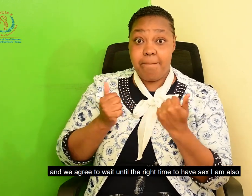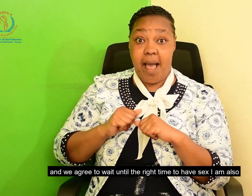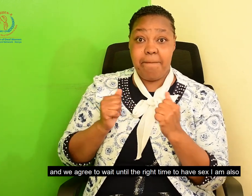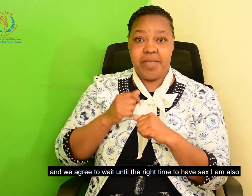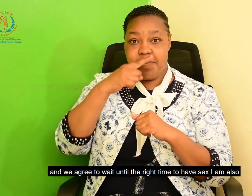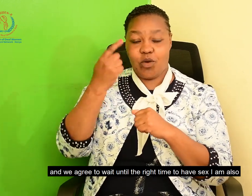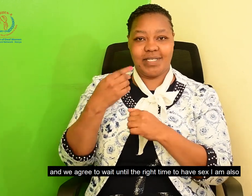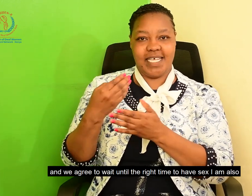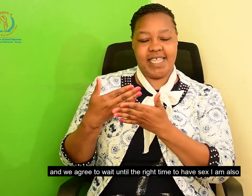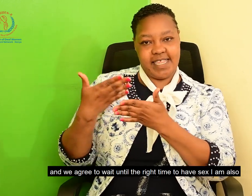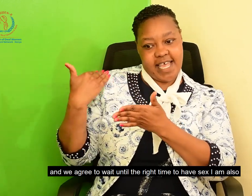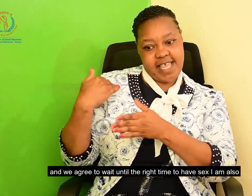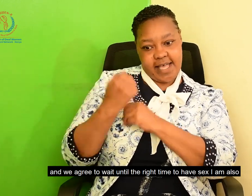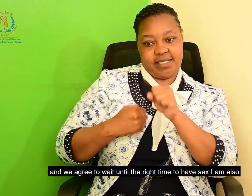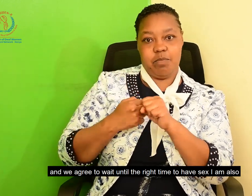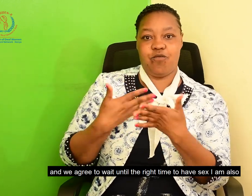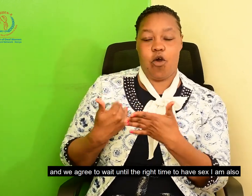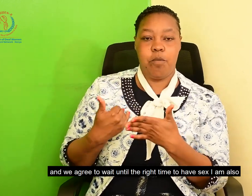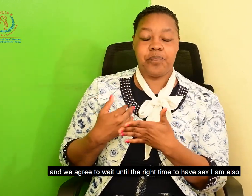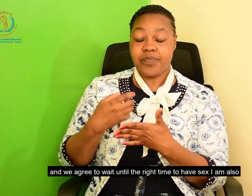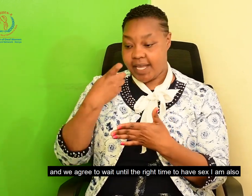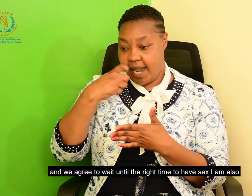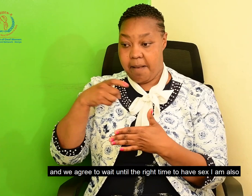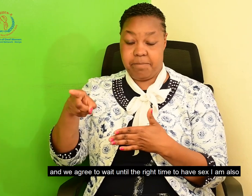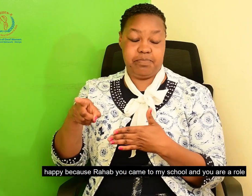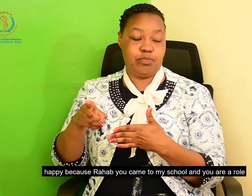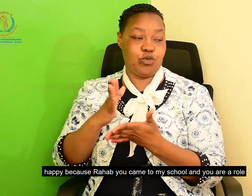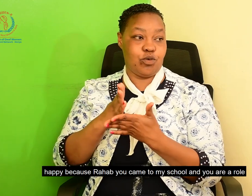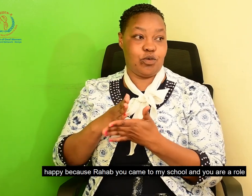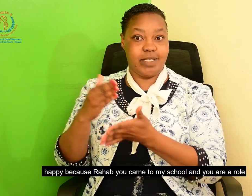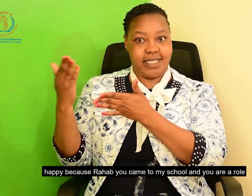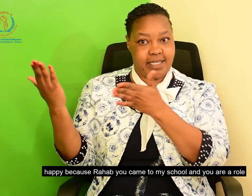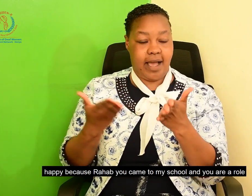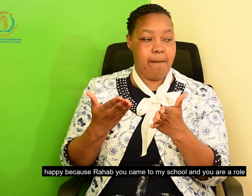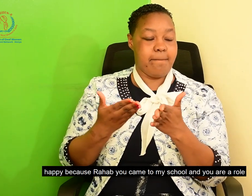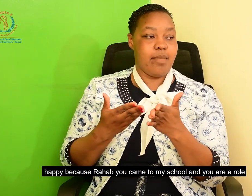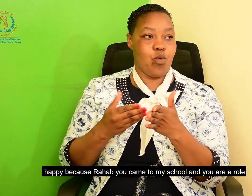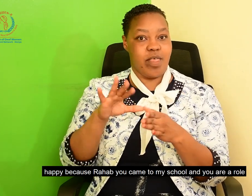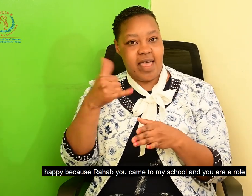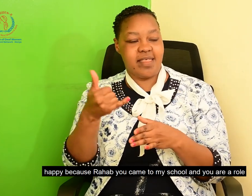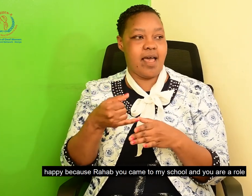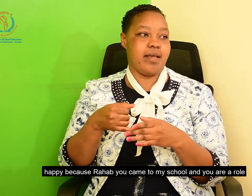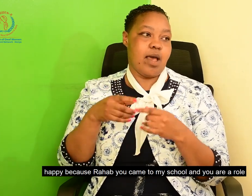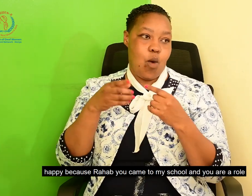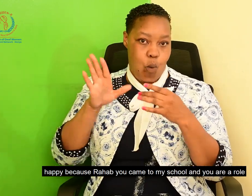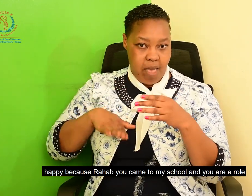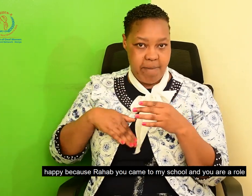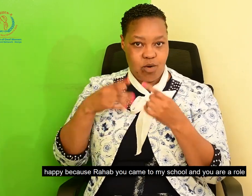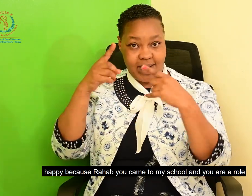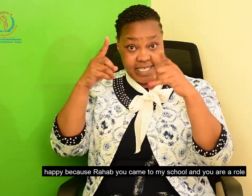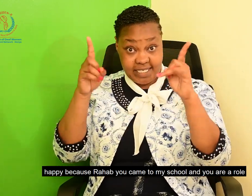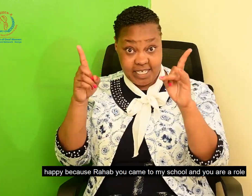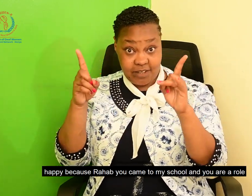time to have sex. And also, I am happy because Rahab, you also came to my school and